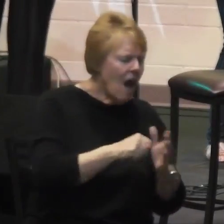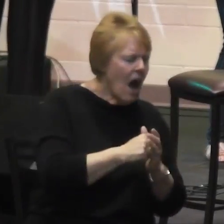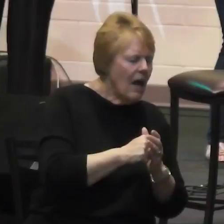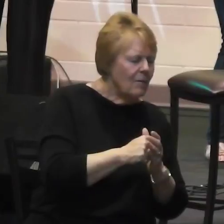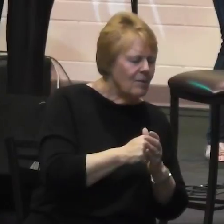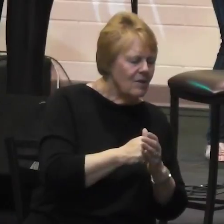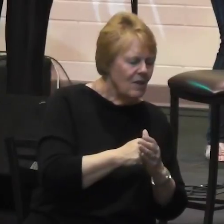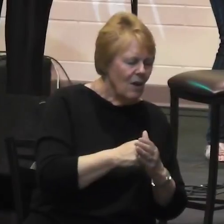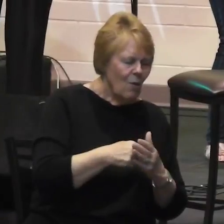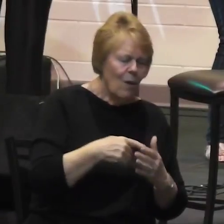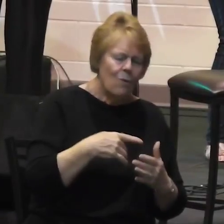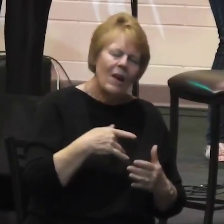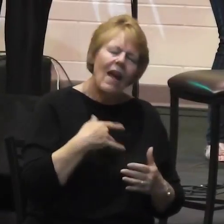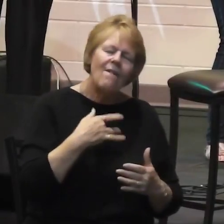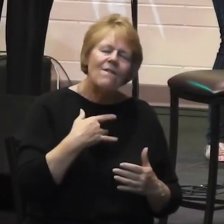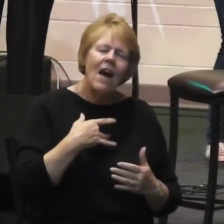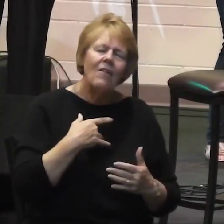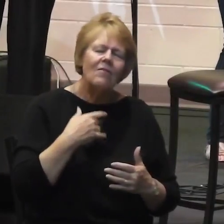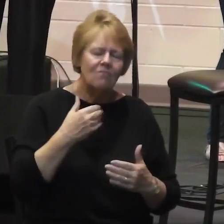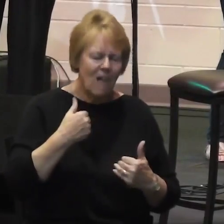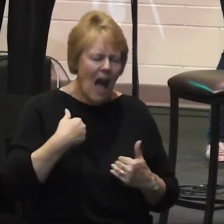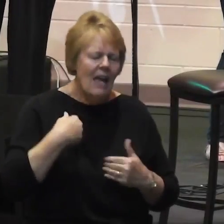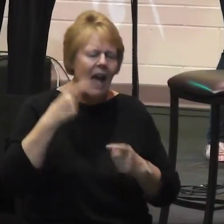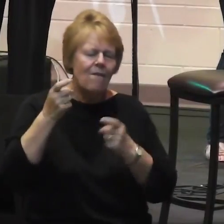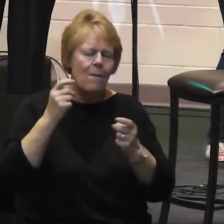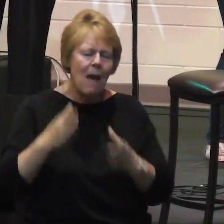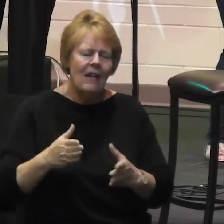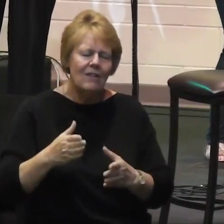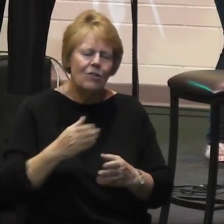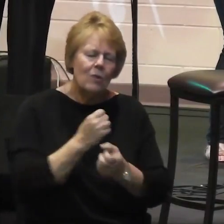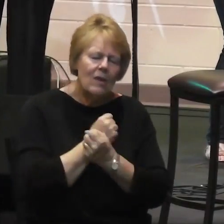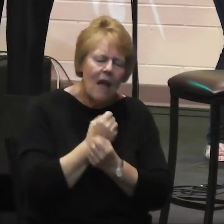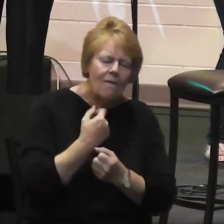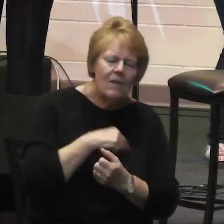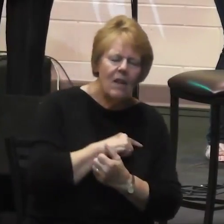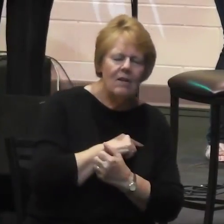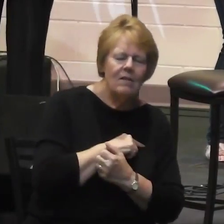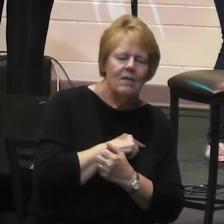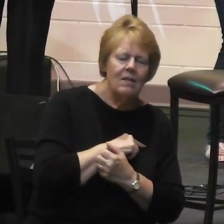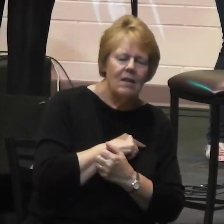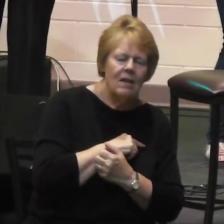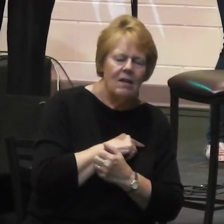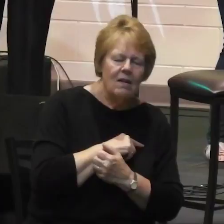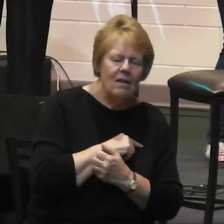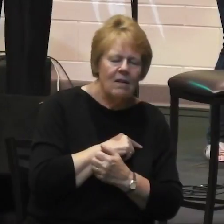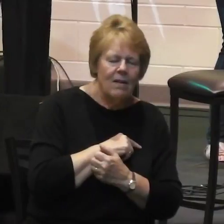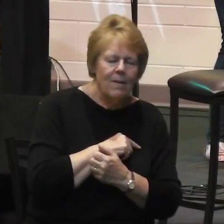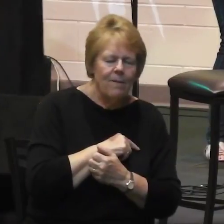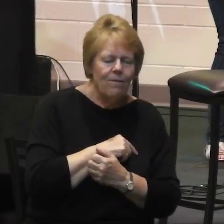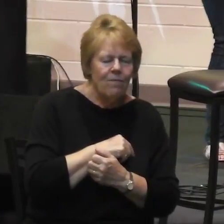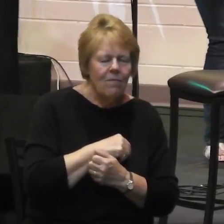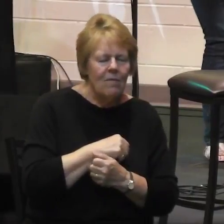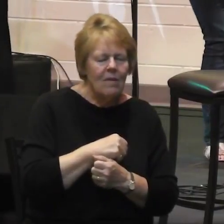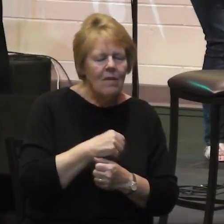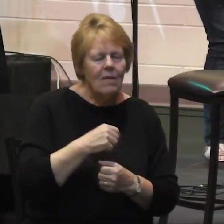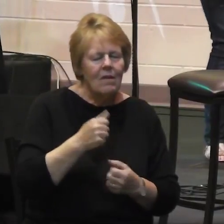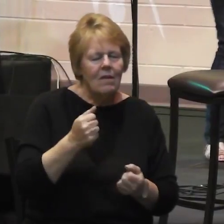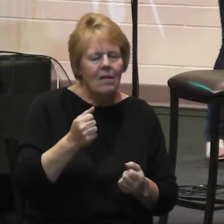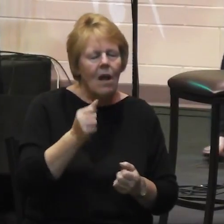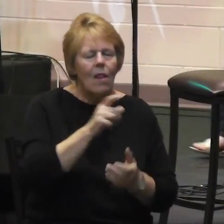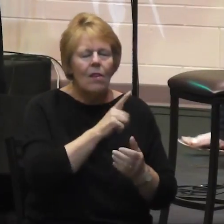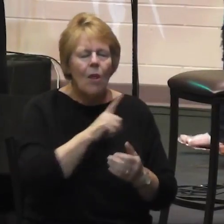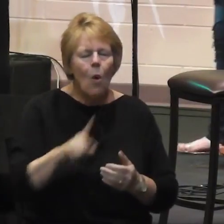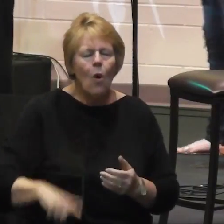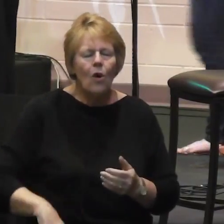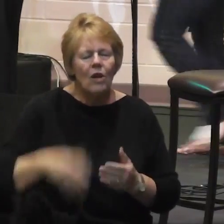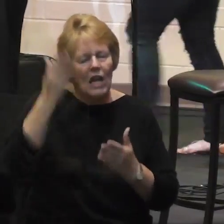we have a master who cares for us. Lord, may you remind us of that truth even right now. You are the Lord.